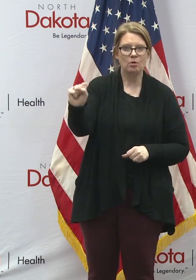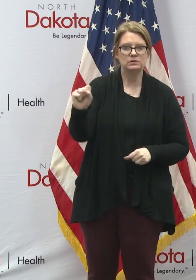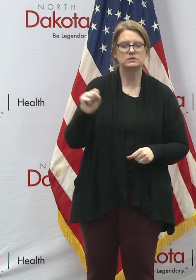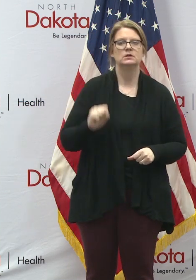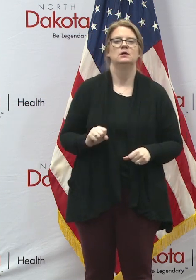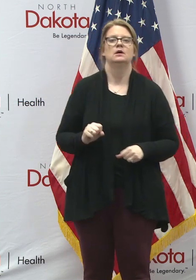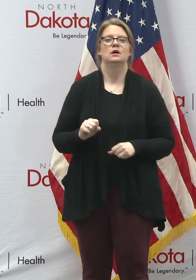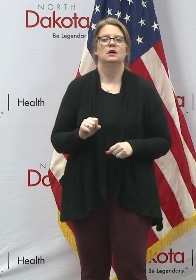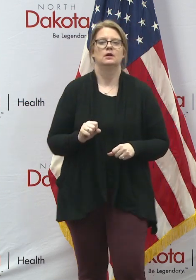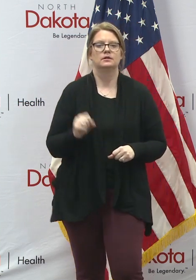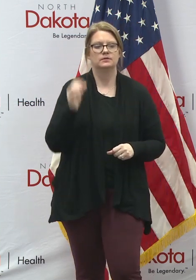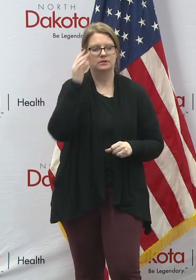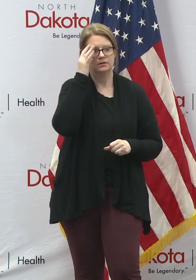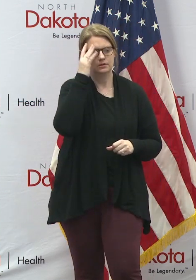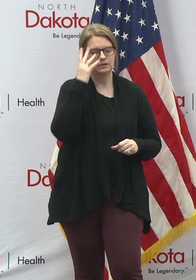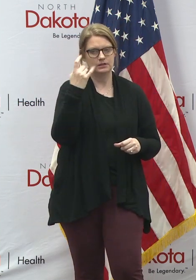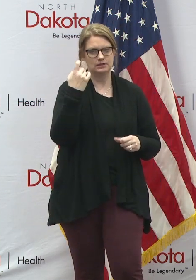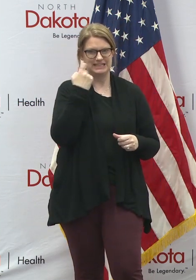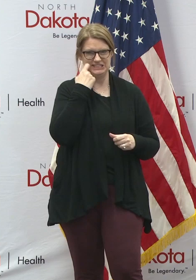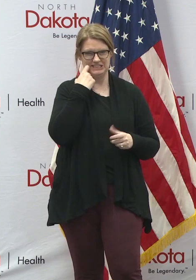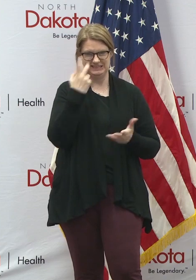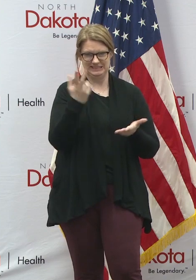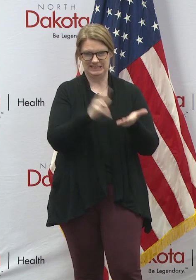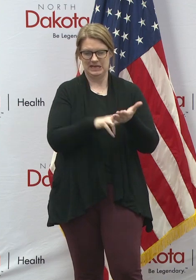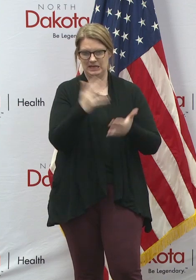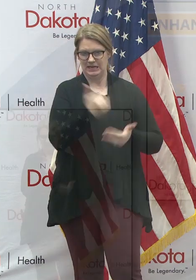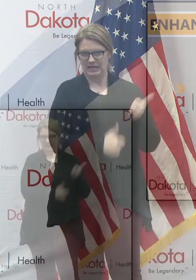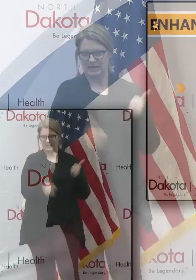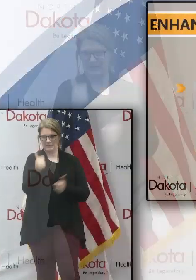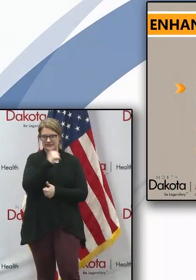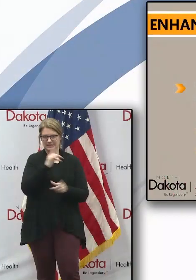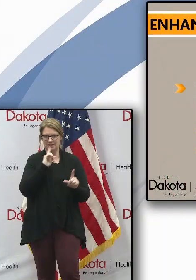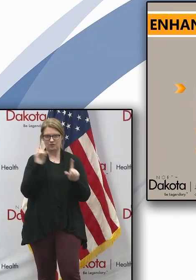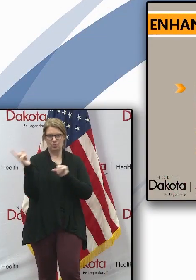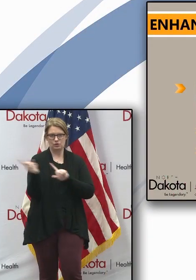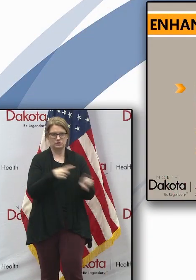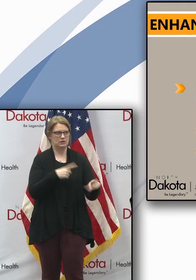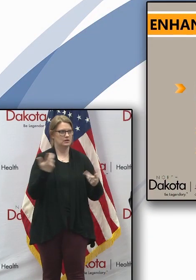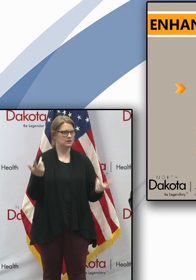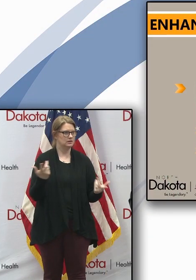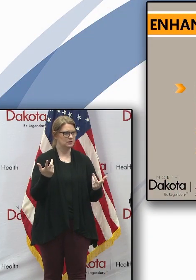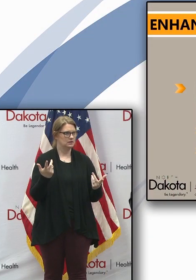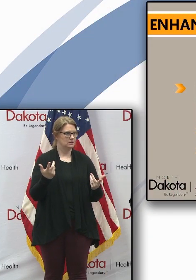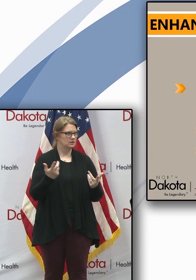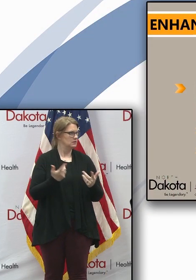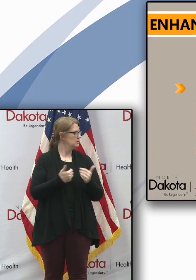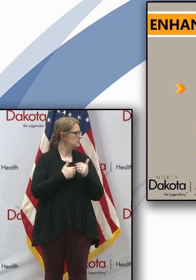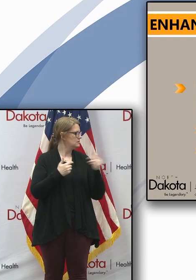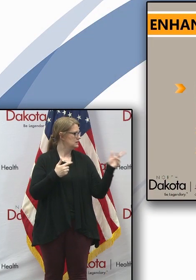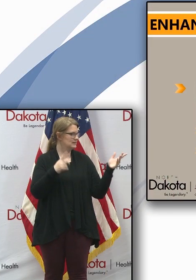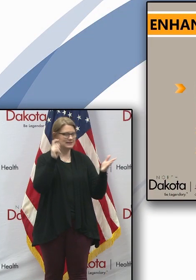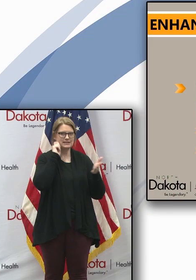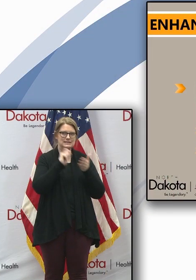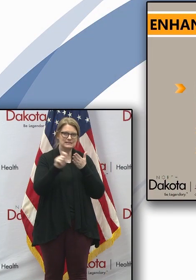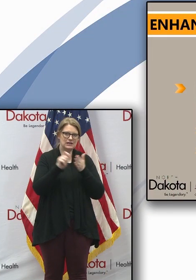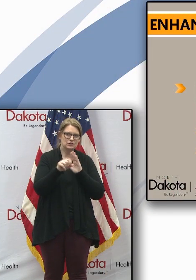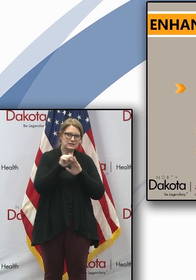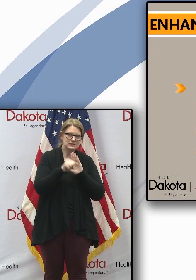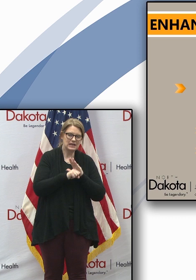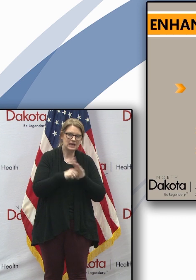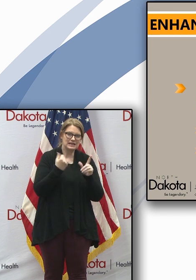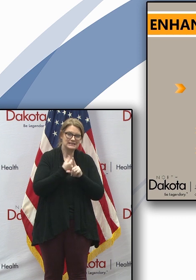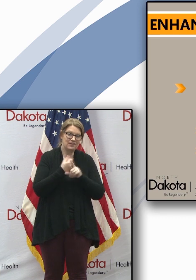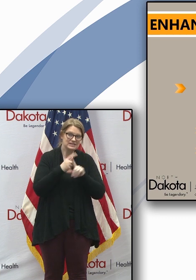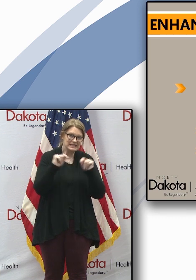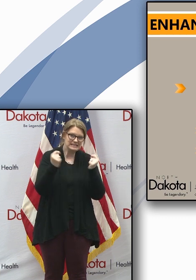that plan today, I signed an executive order. And, of course, as all executive orders were attested to by the Secretary of State, it's a team